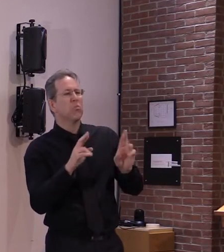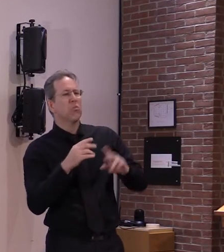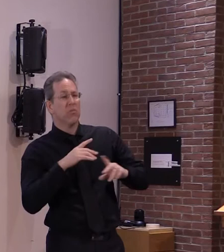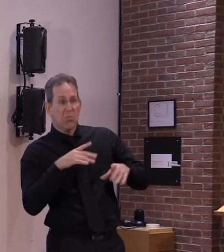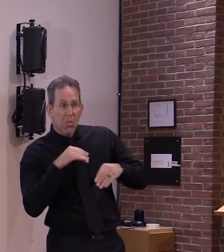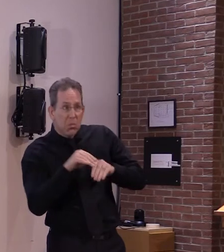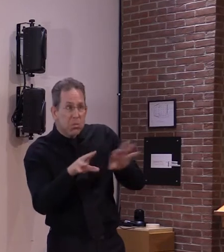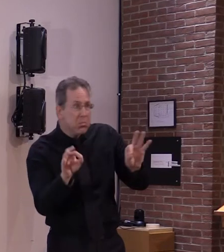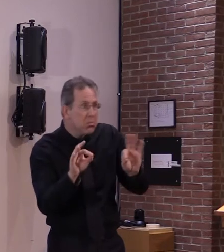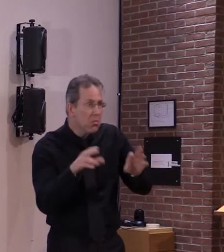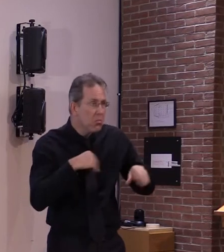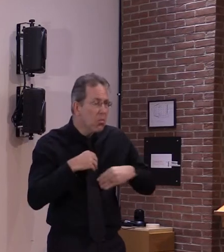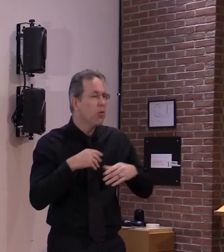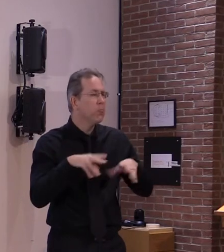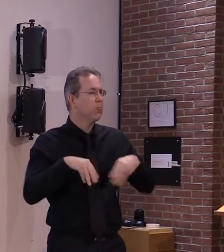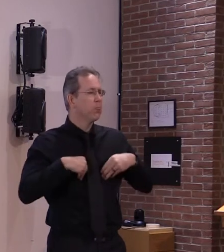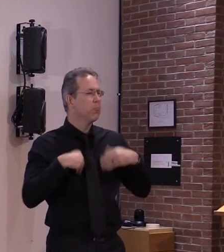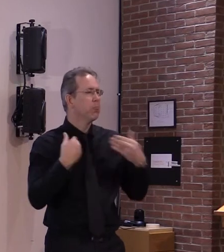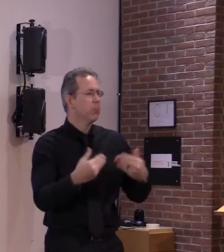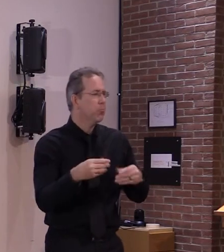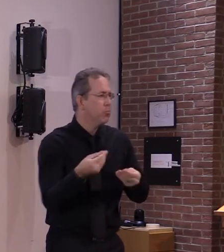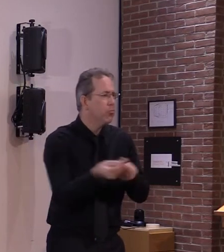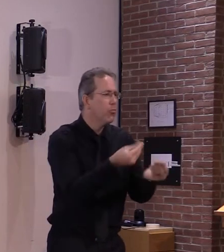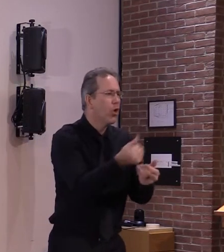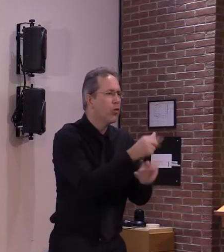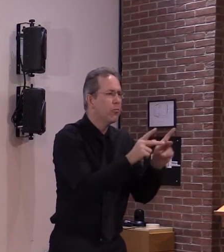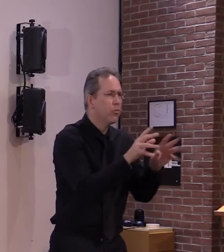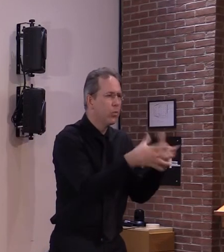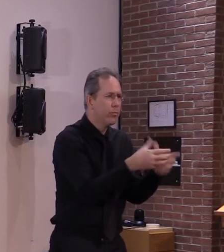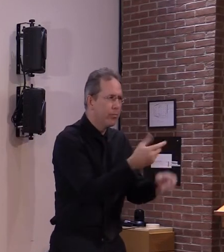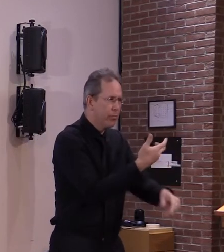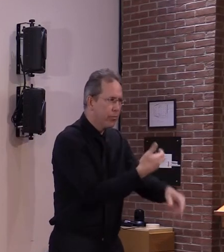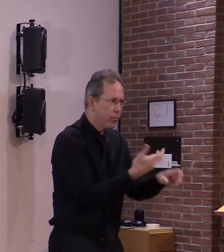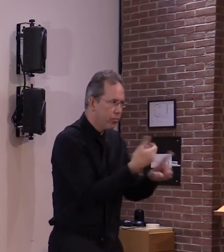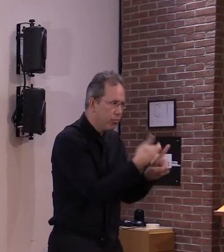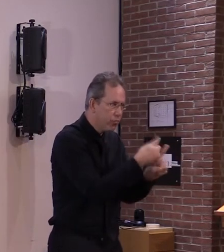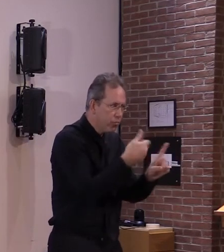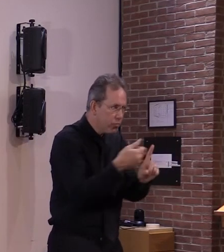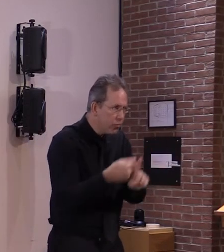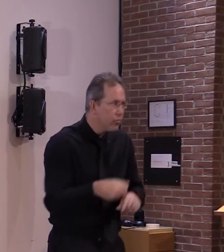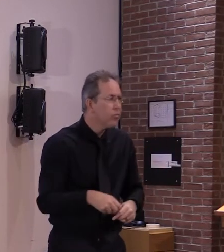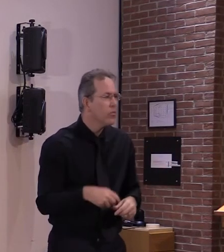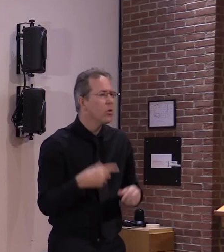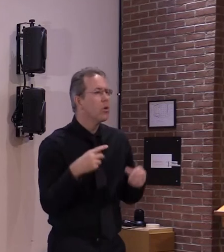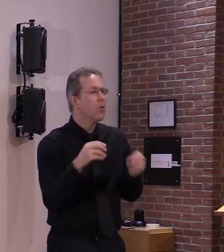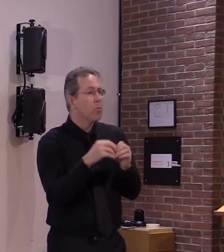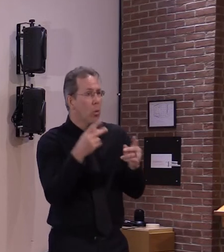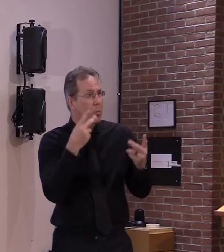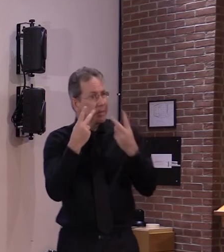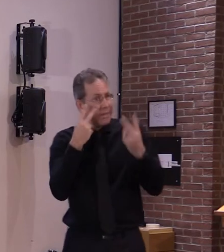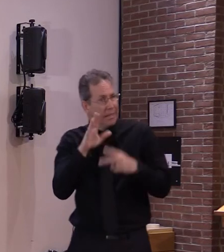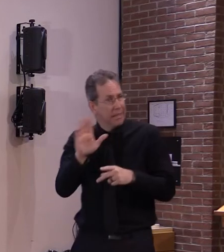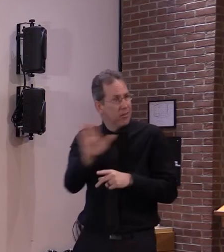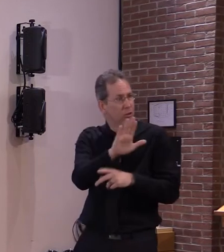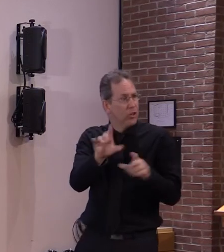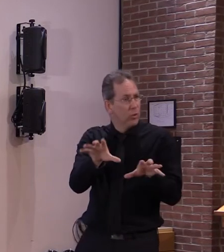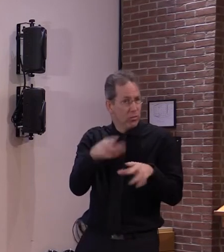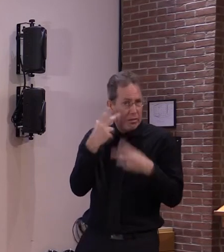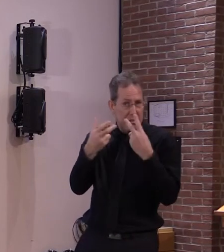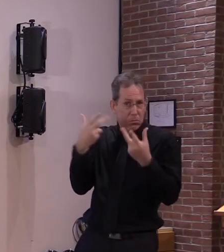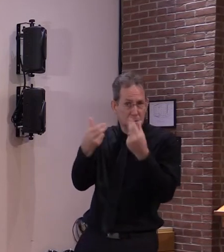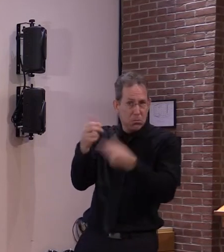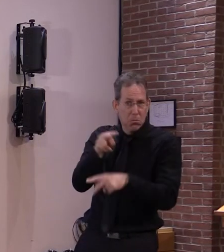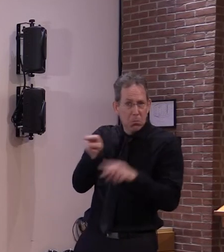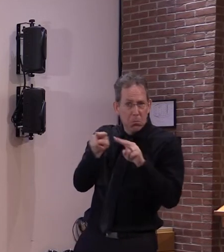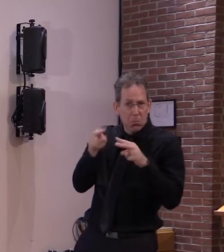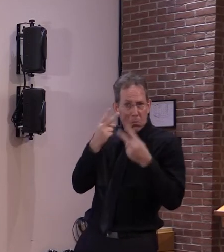assume it will get only larger with time as opposed to smaller but i can't give you a specific number on the workforce or on the